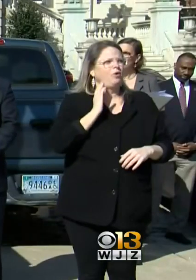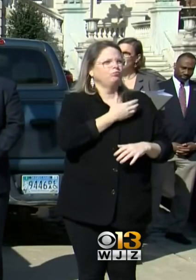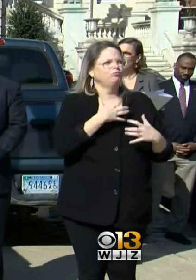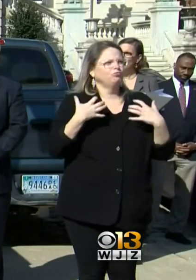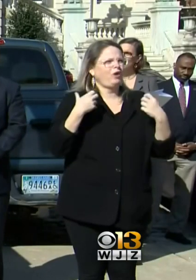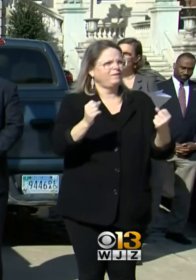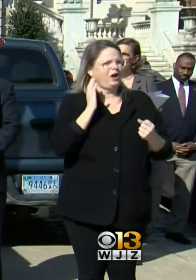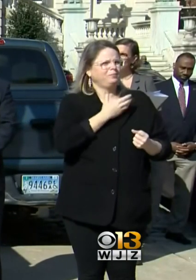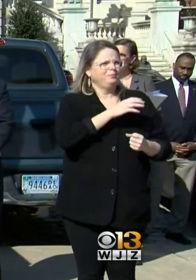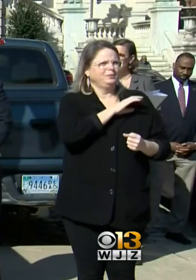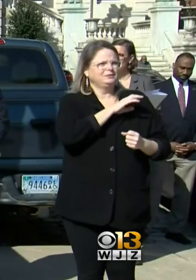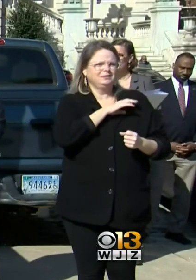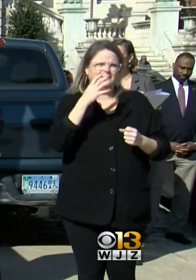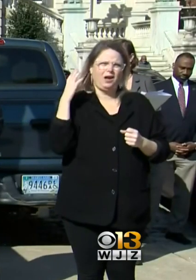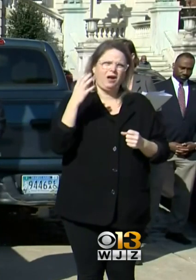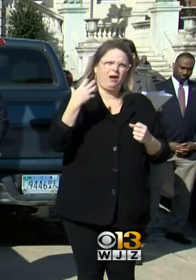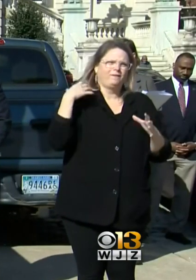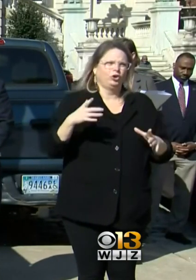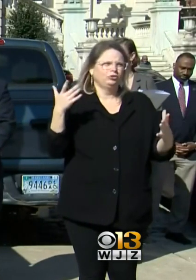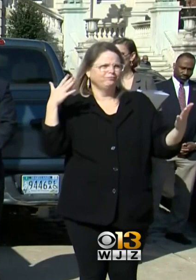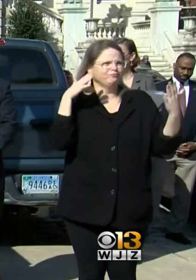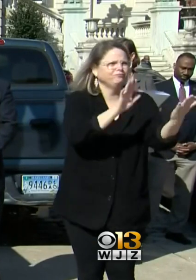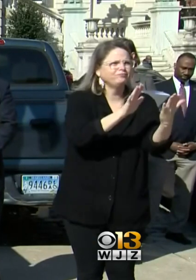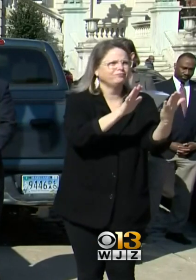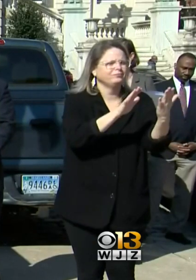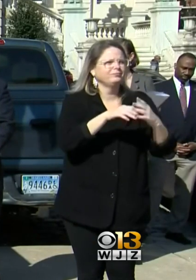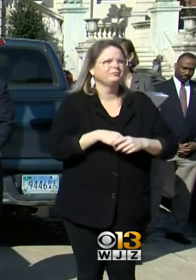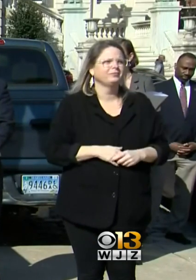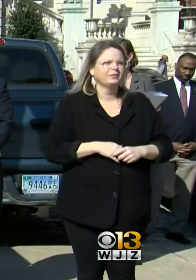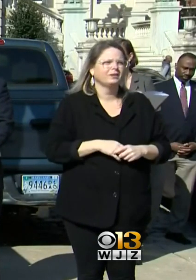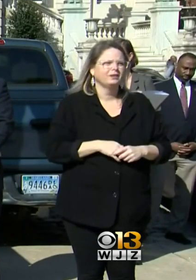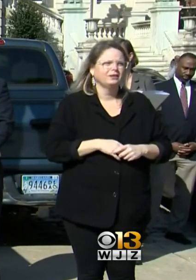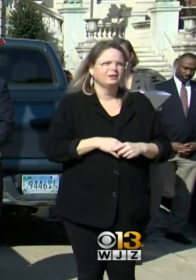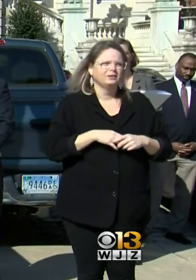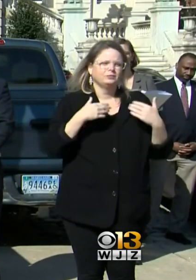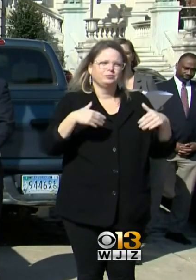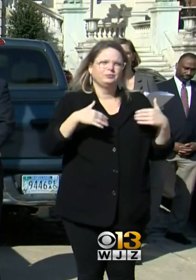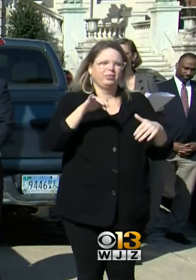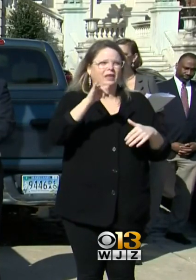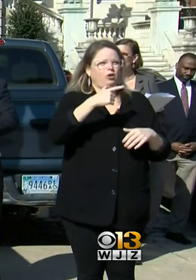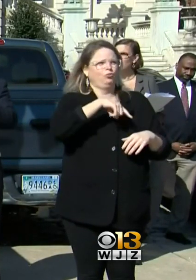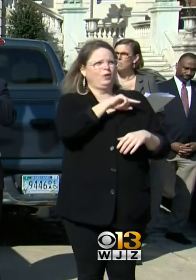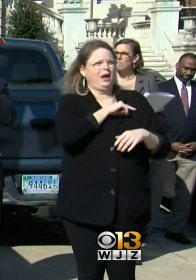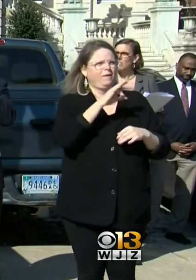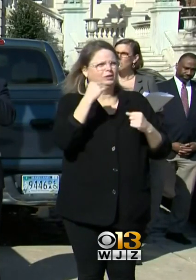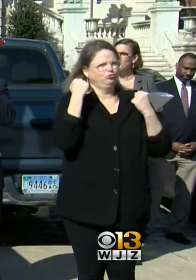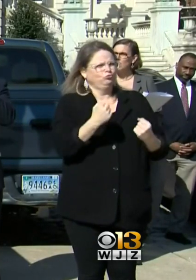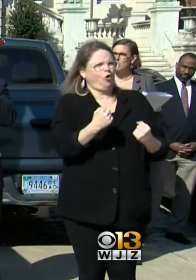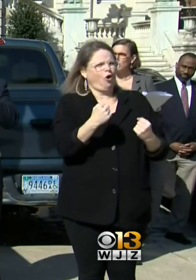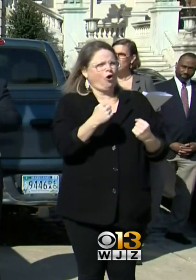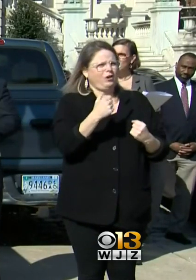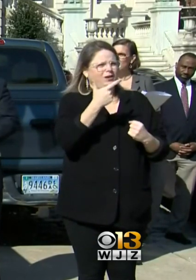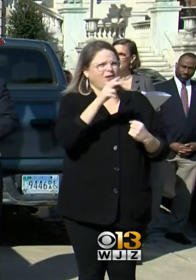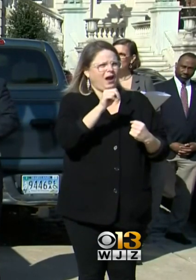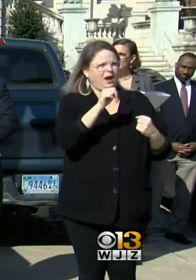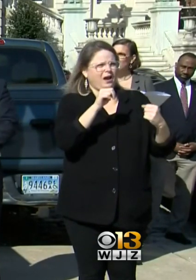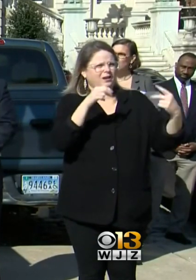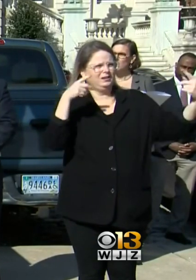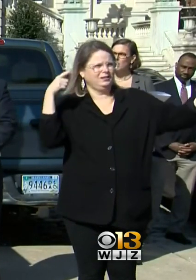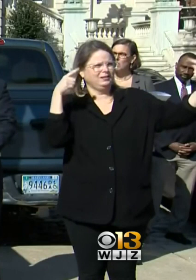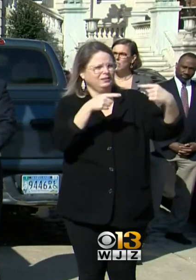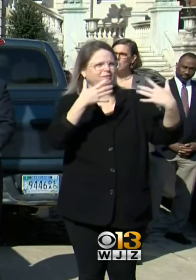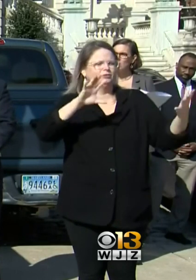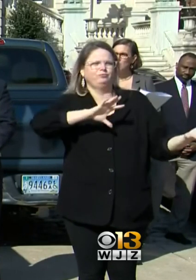WAS NOT ARMED WITH THE LEVEL OF DEADLY FIRE POWER THAT THIS INDIVIDUAL HAD. THE OFFICER DID DISCHARGE HIS WEAPON